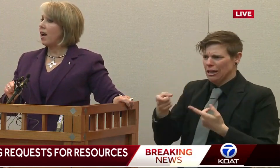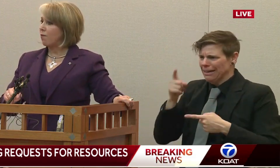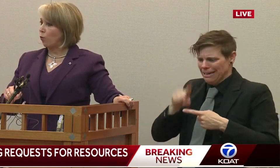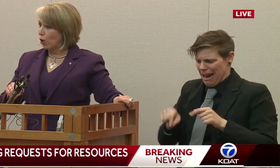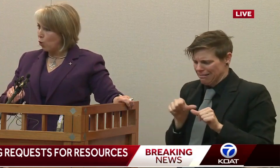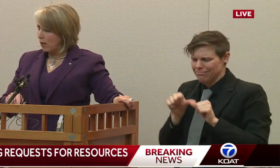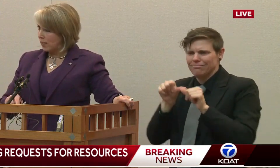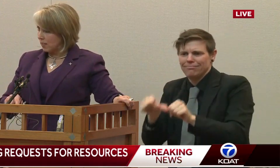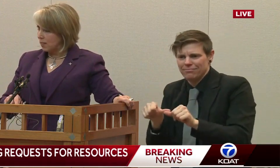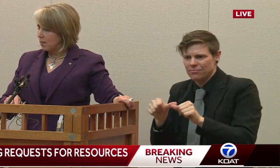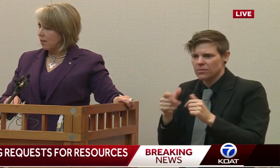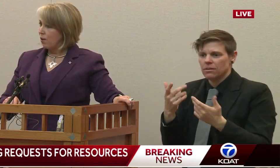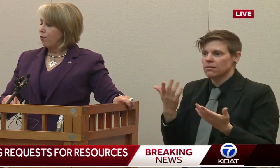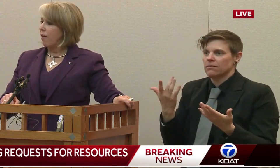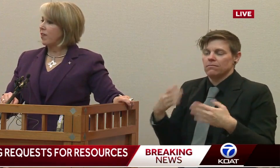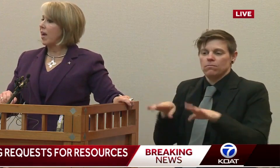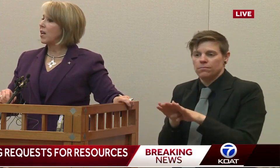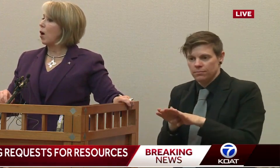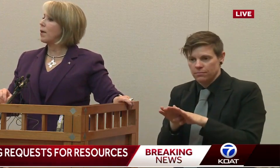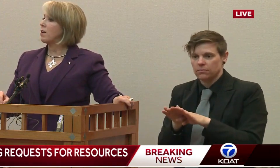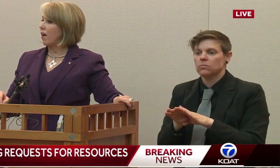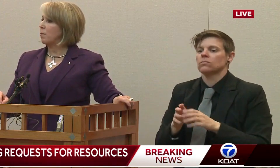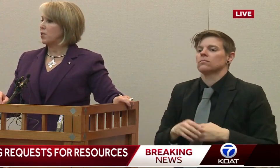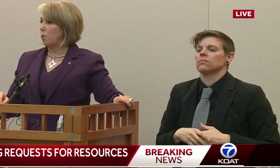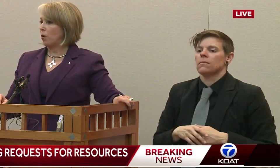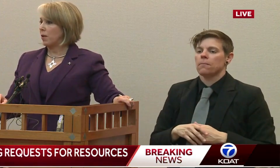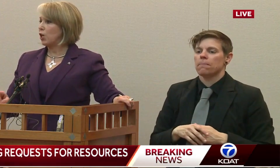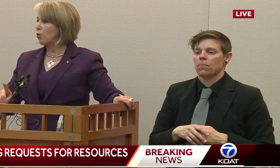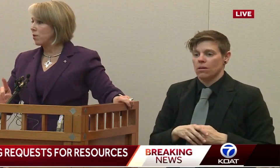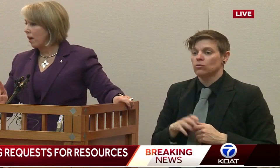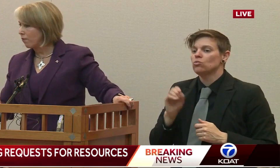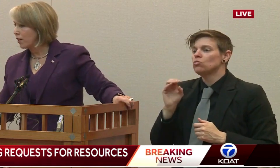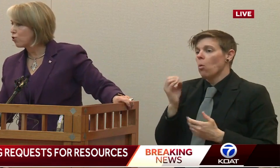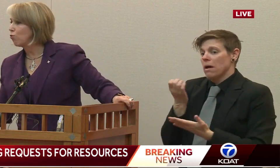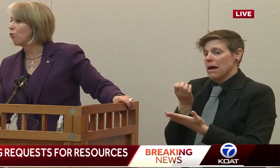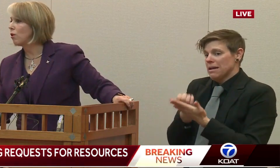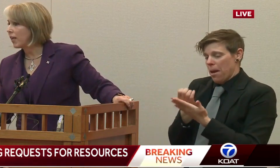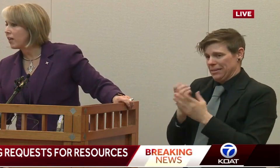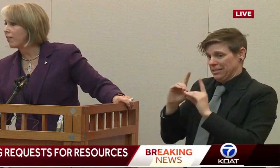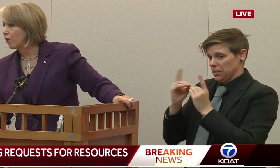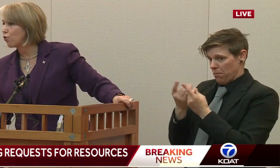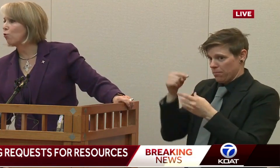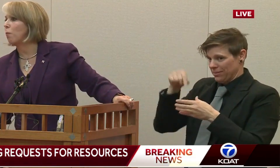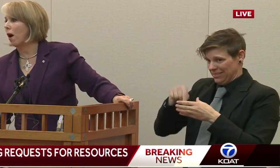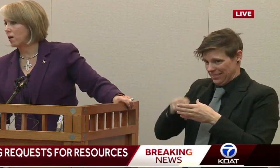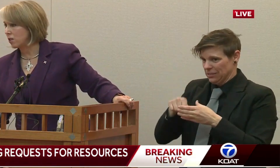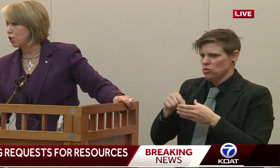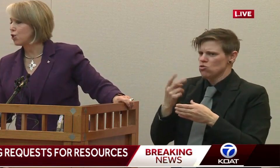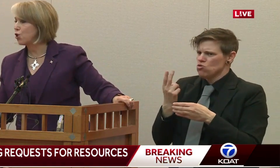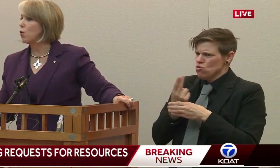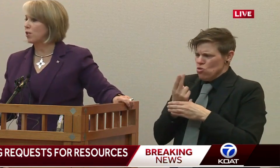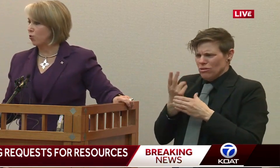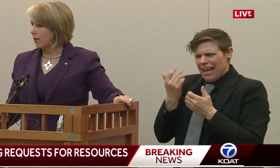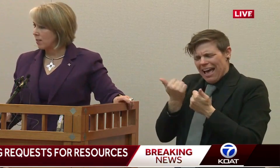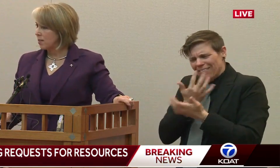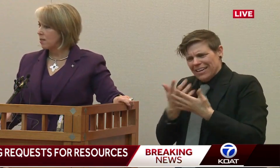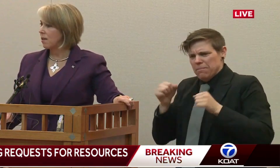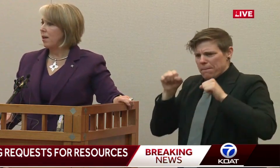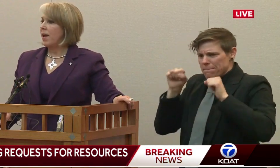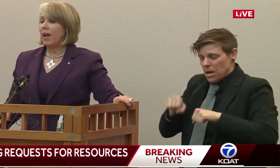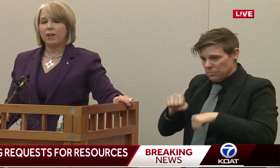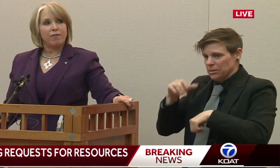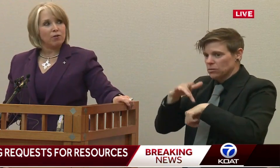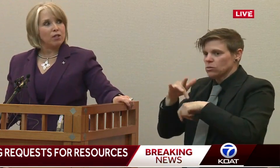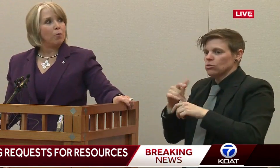have requested that the Economic Development Department use every tool in their toolbox to address